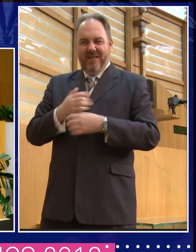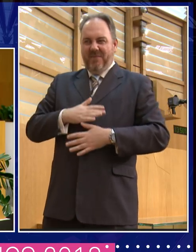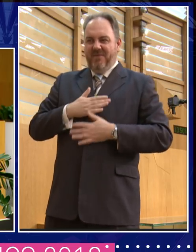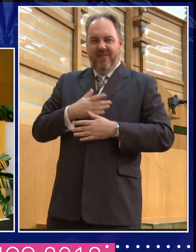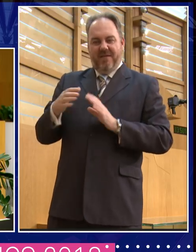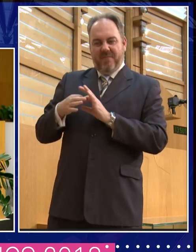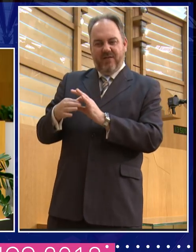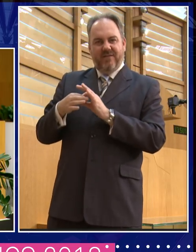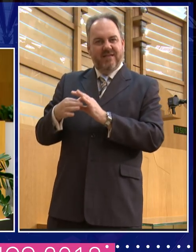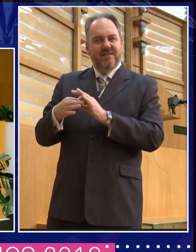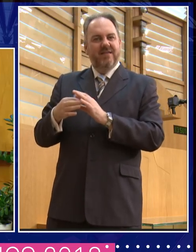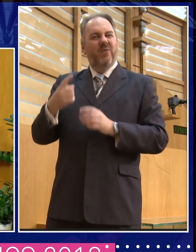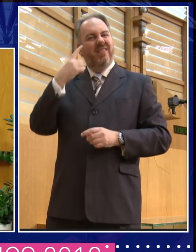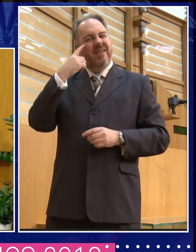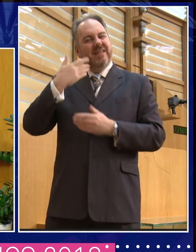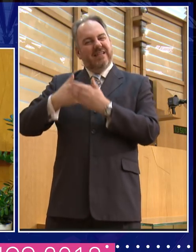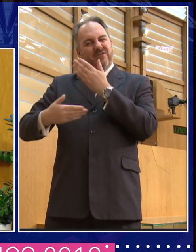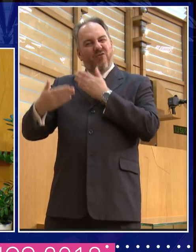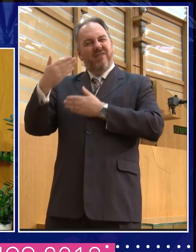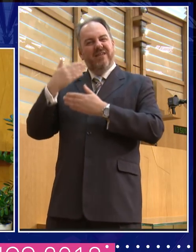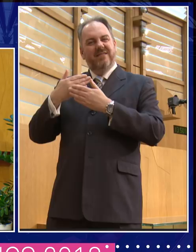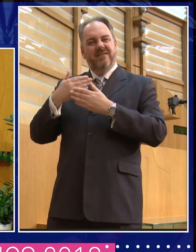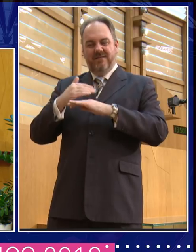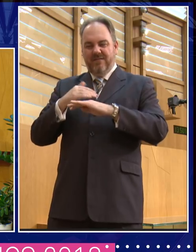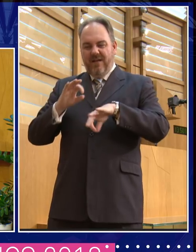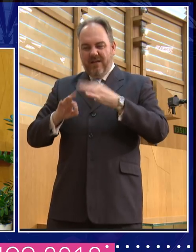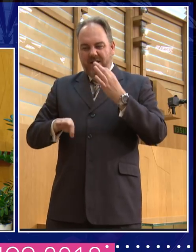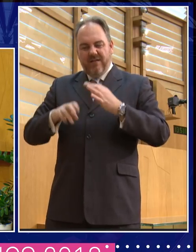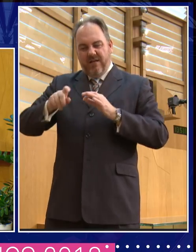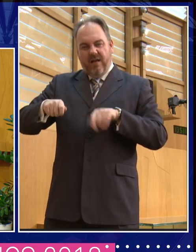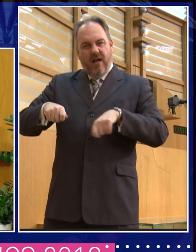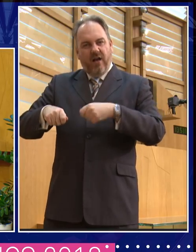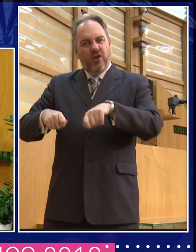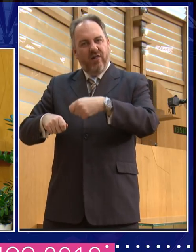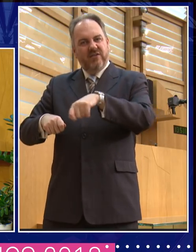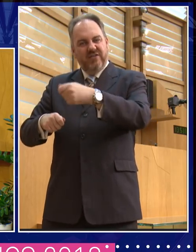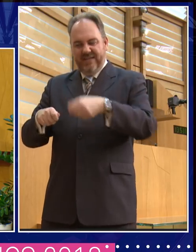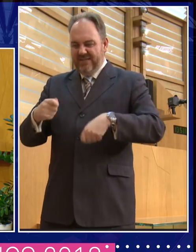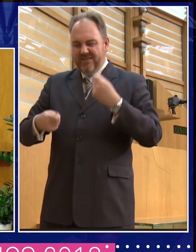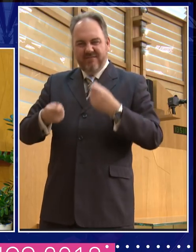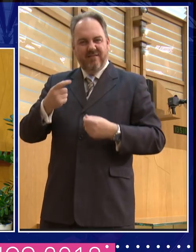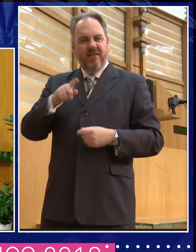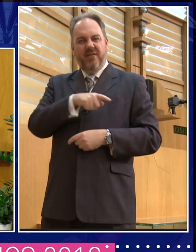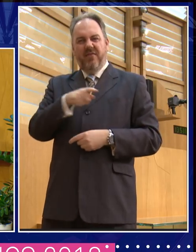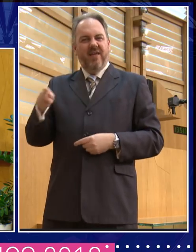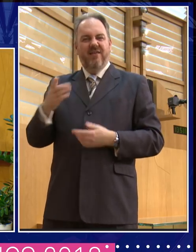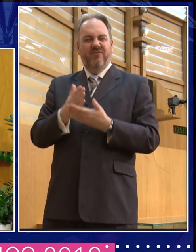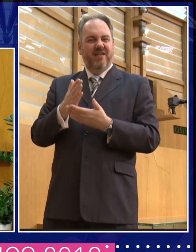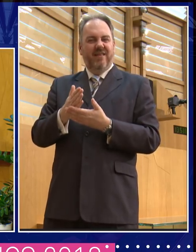archaeologists, historians, you know, they have all these technical skills in looking at these objects that, you know, ordinary